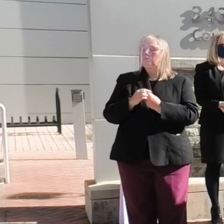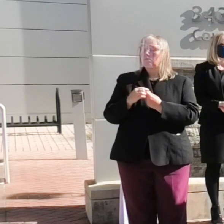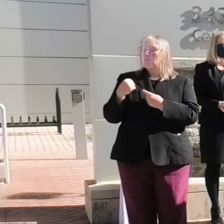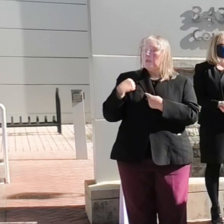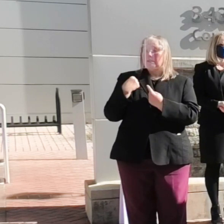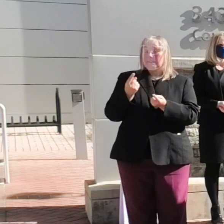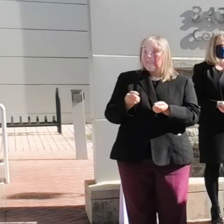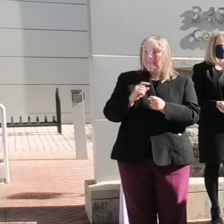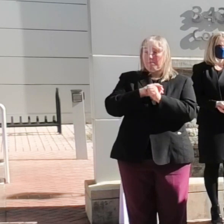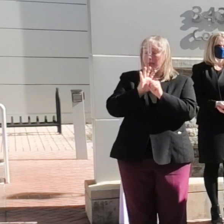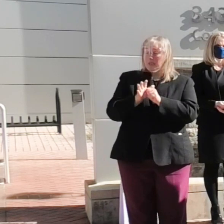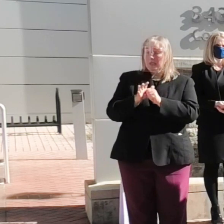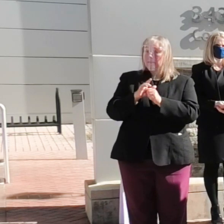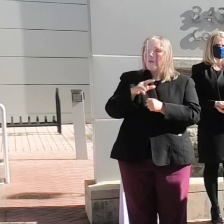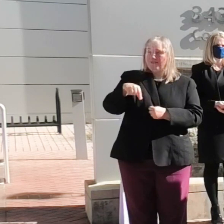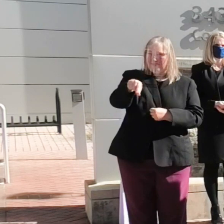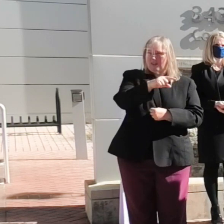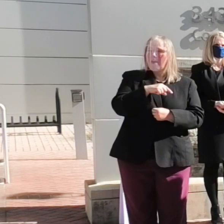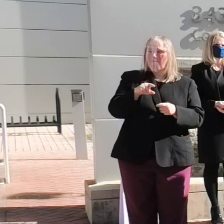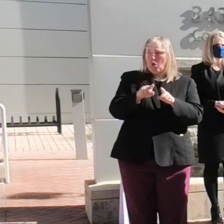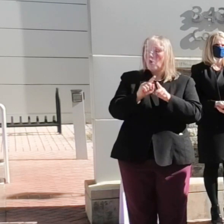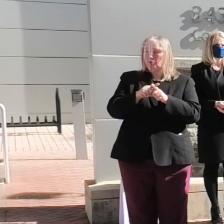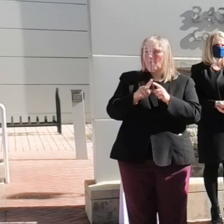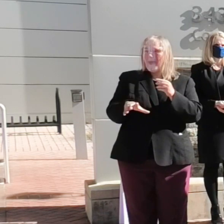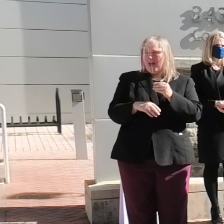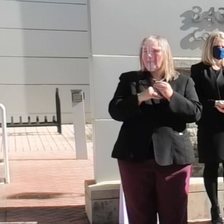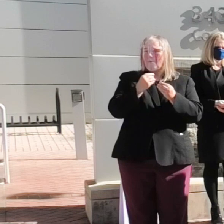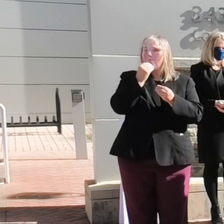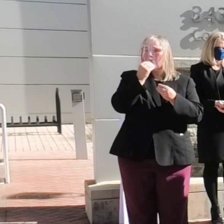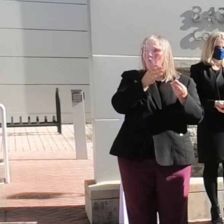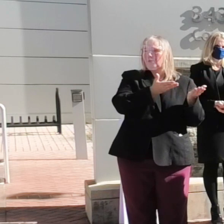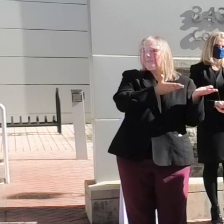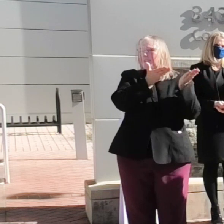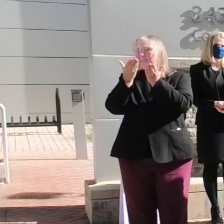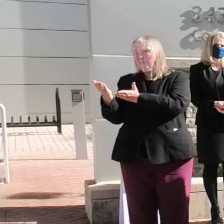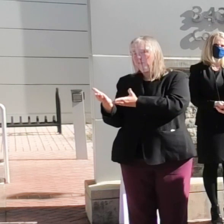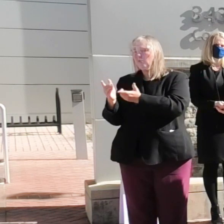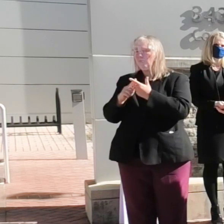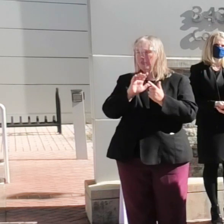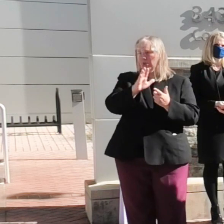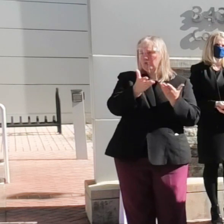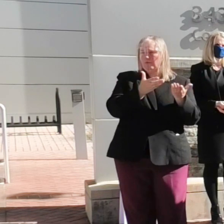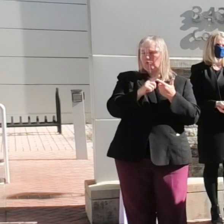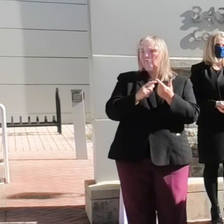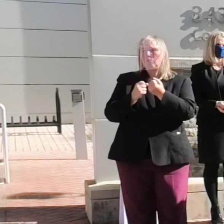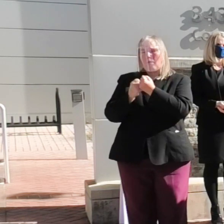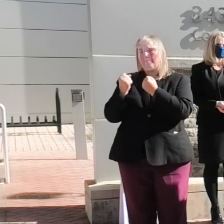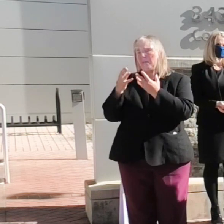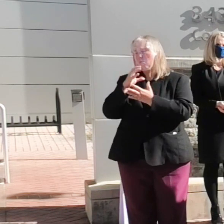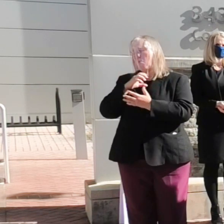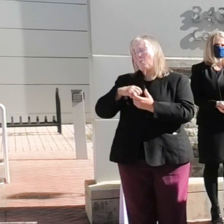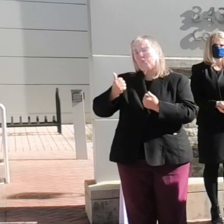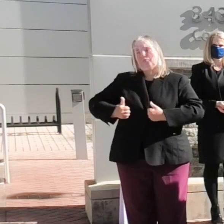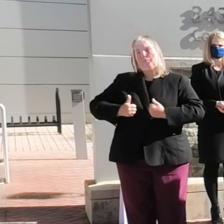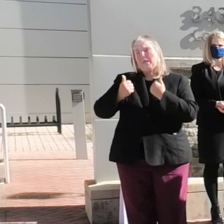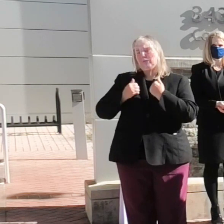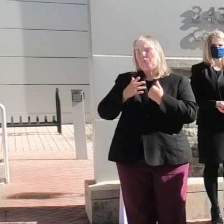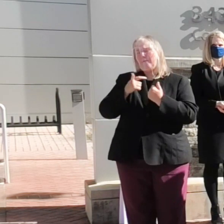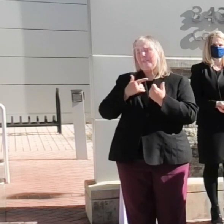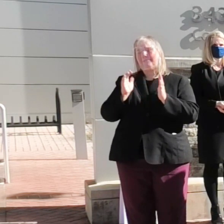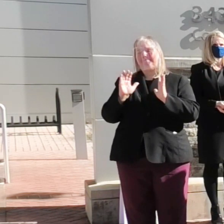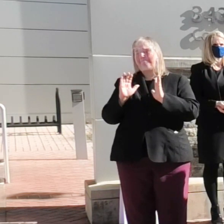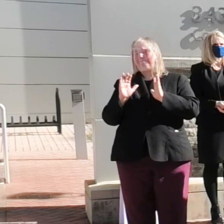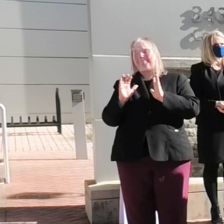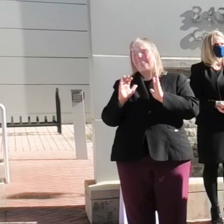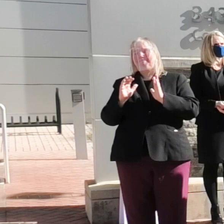pandemic, they have also added food delivery to their services to support many older residents who aren't as comfortable